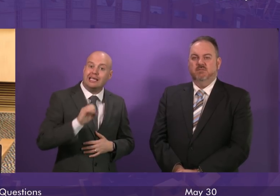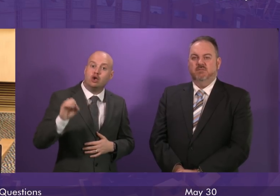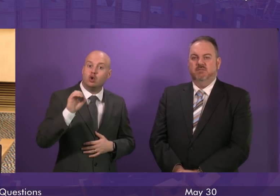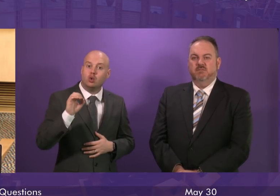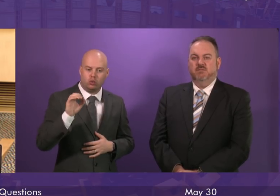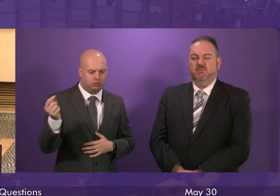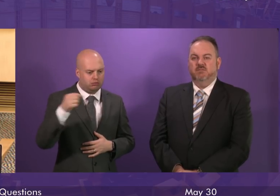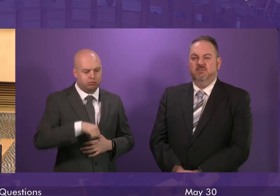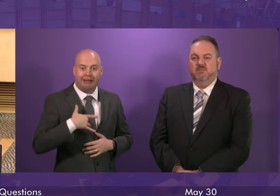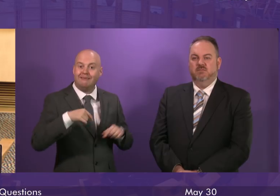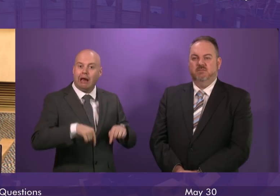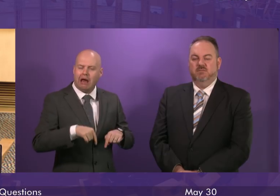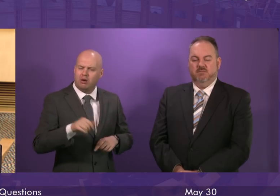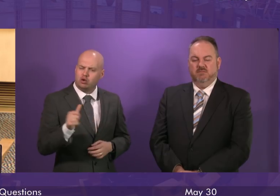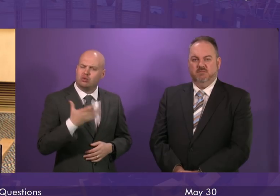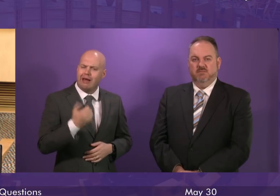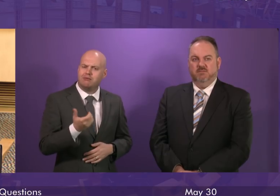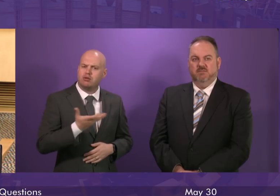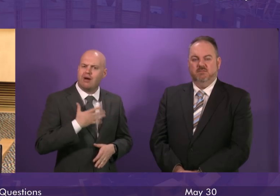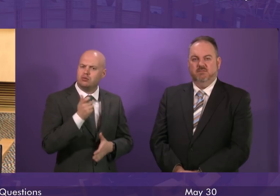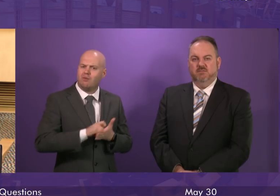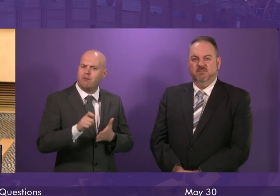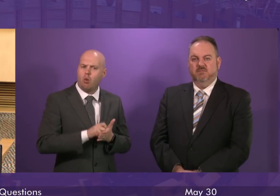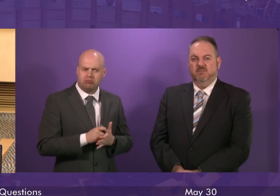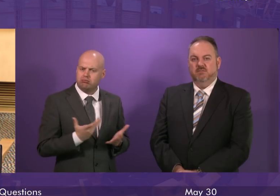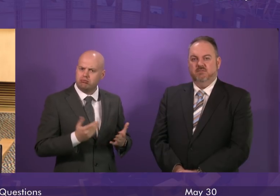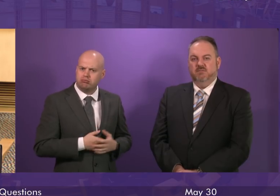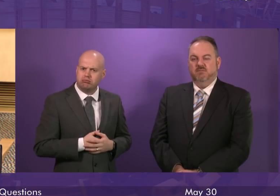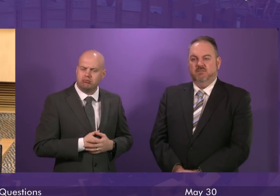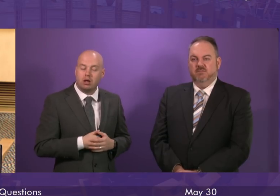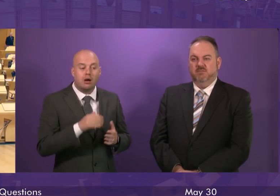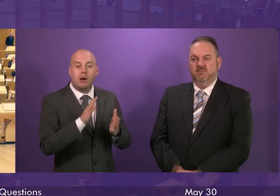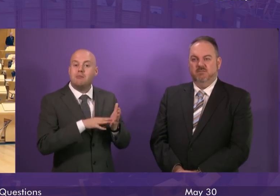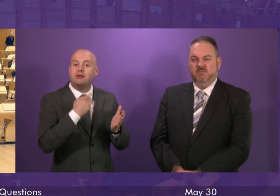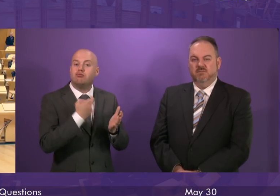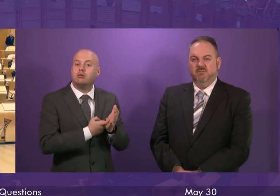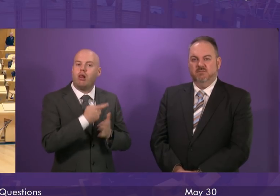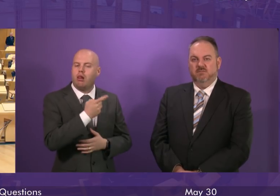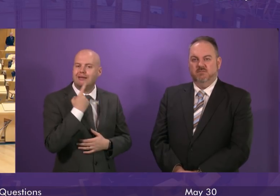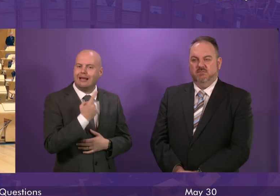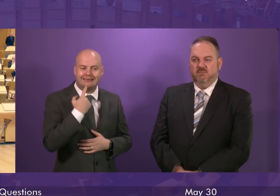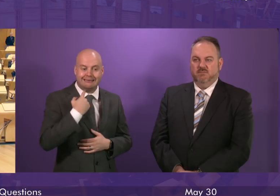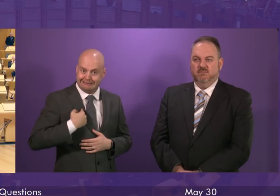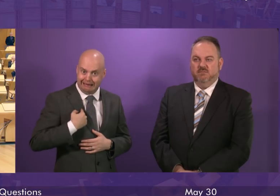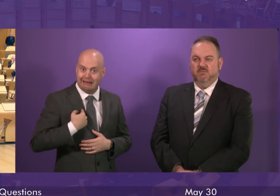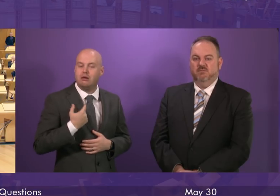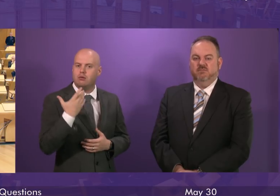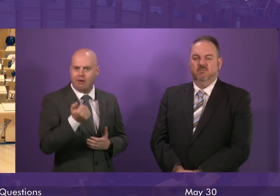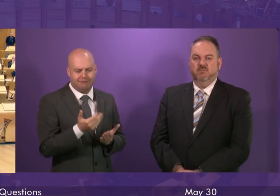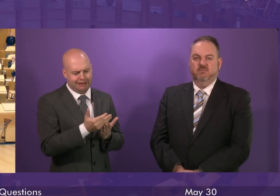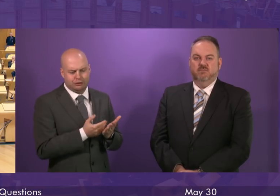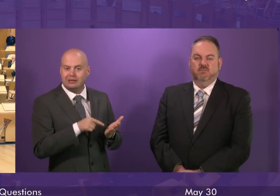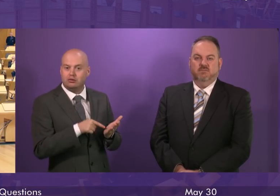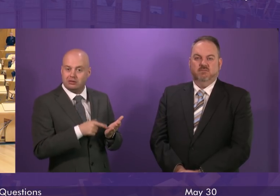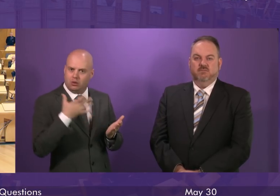elections in Scotland we also as Mike Russell said yesterday and as will be covered in separate legislation we want to extend the right